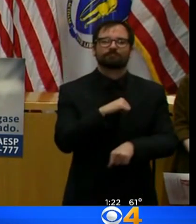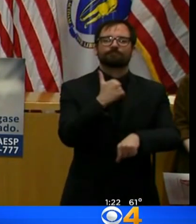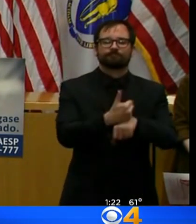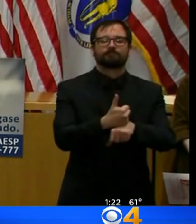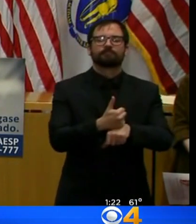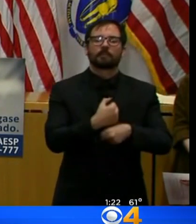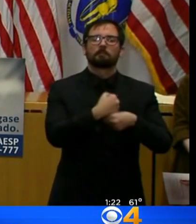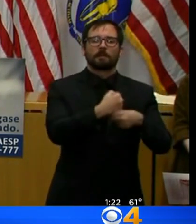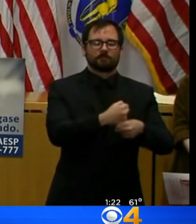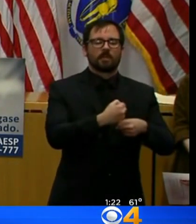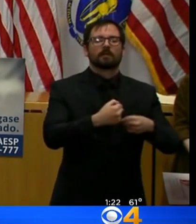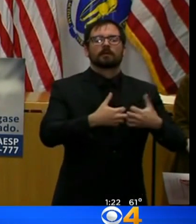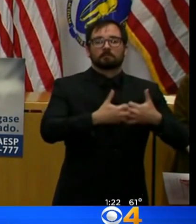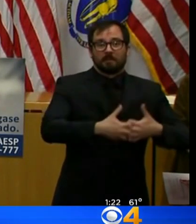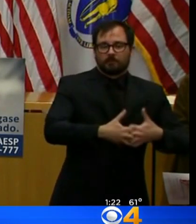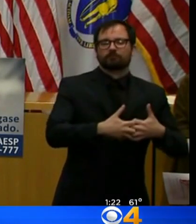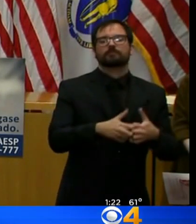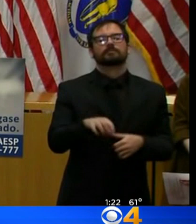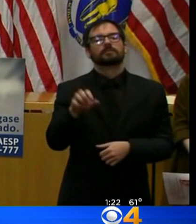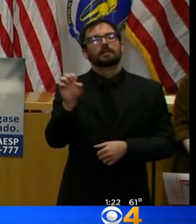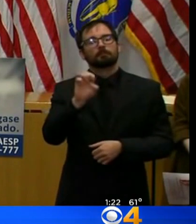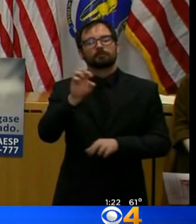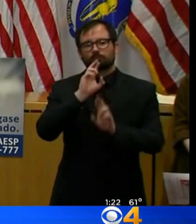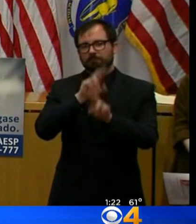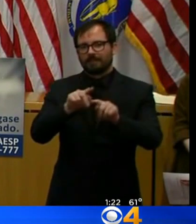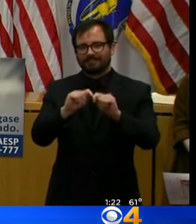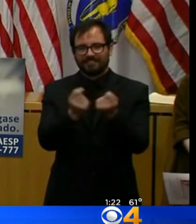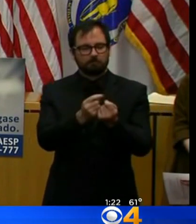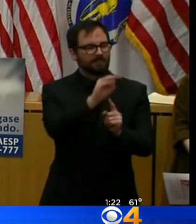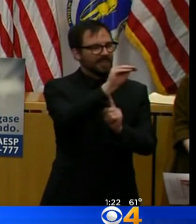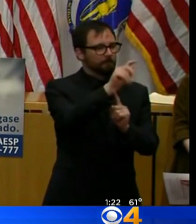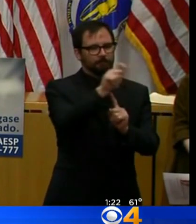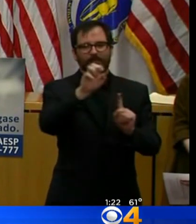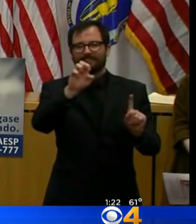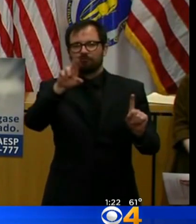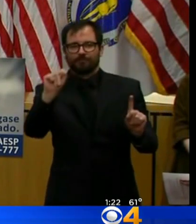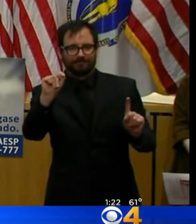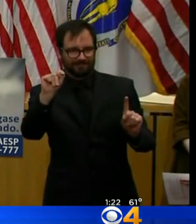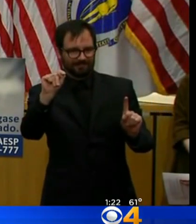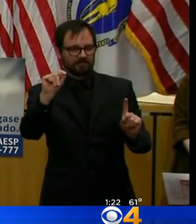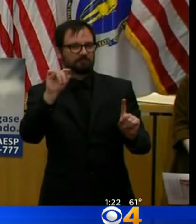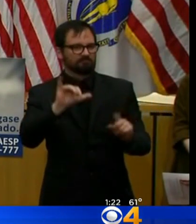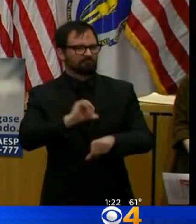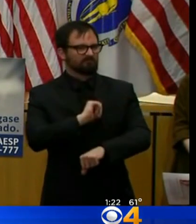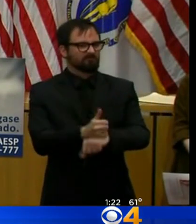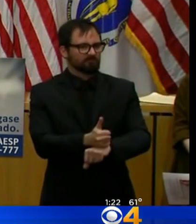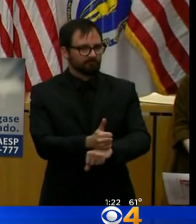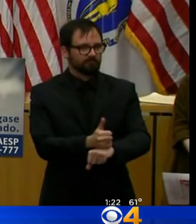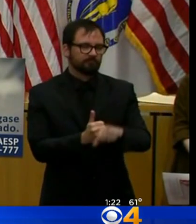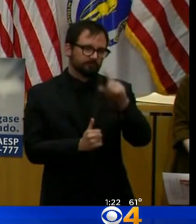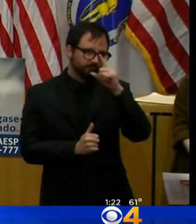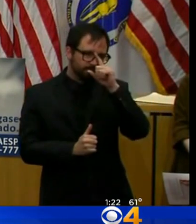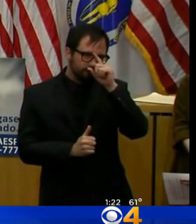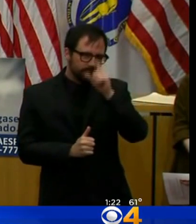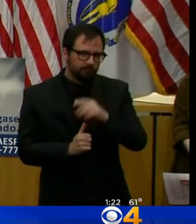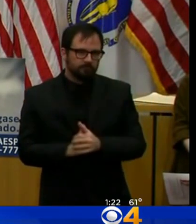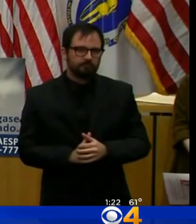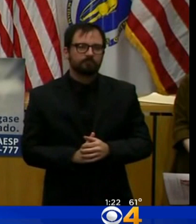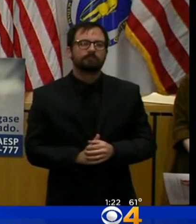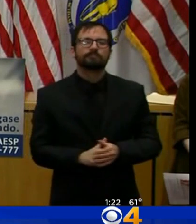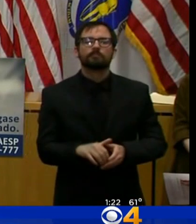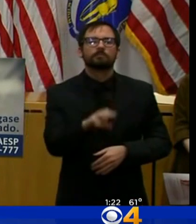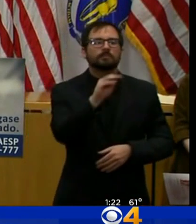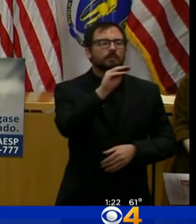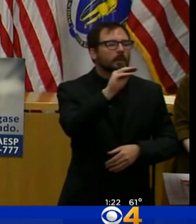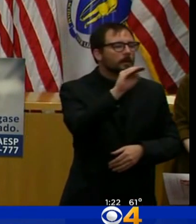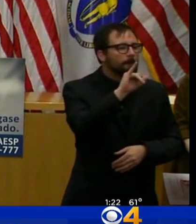Office of Housing and Economic Development, the leaders of the state's Advanced Manufacturing Collaborative, and the Mass Tech Collaborative, which manages